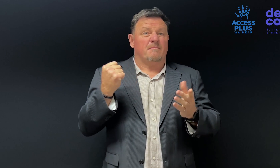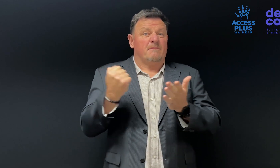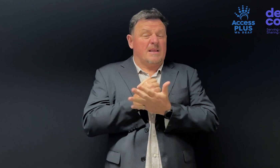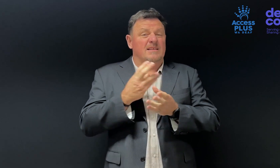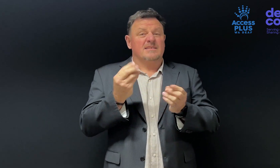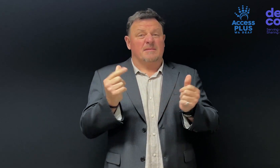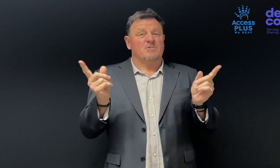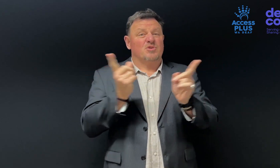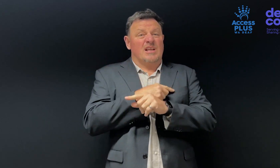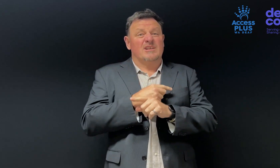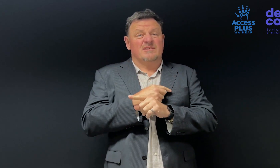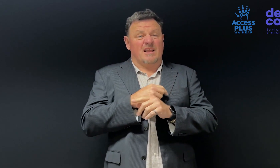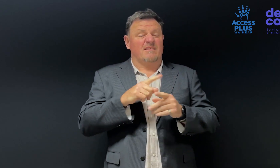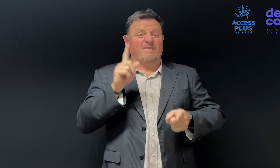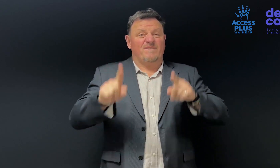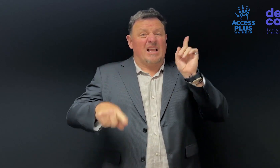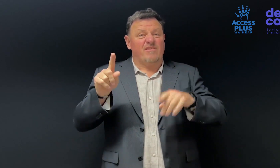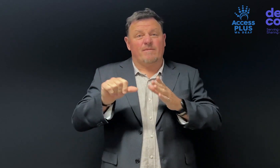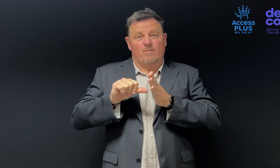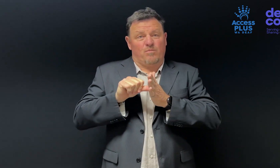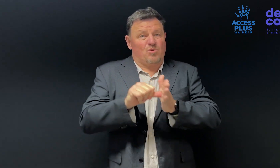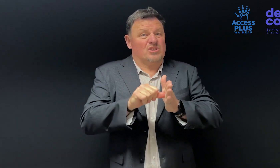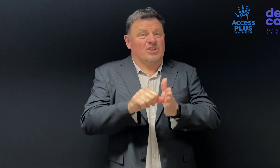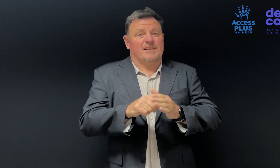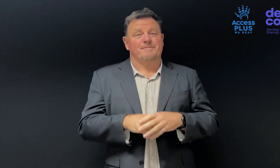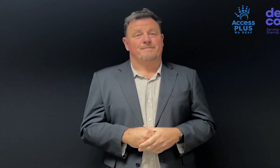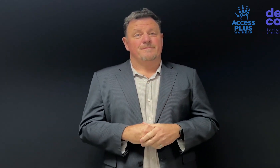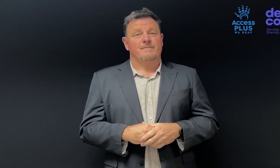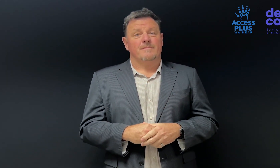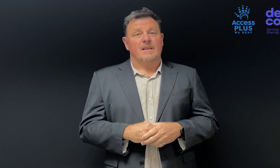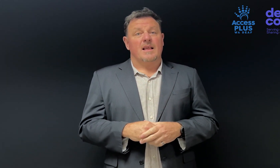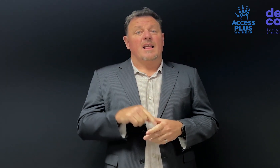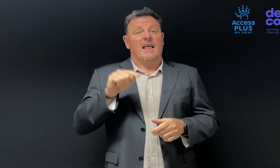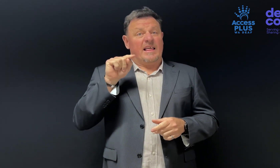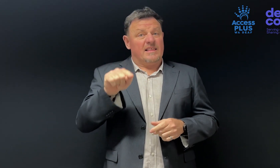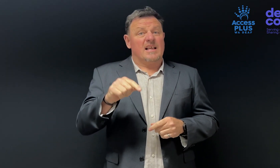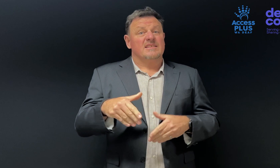impacts, which has created the need for change given the various pressures.